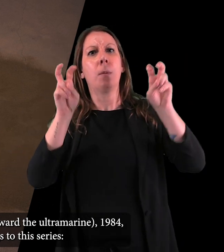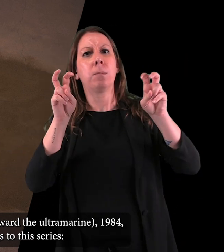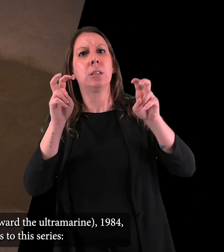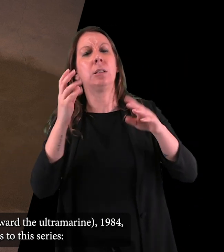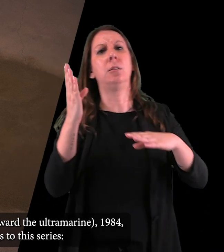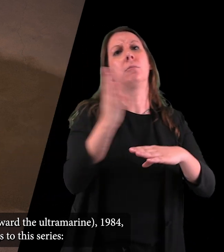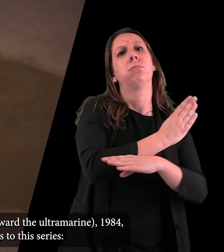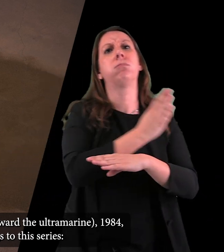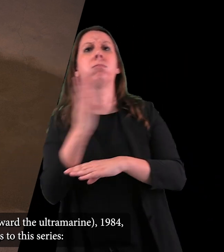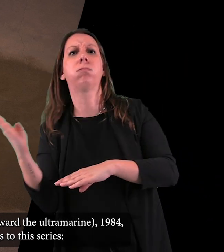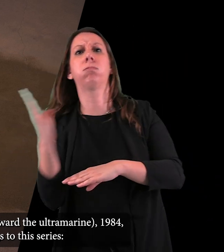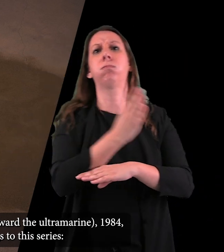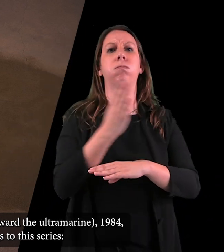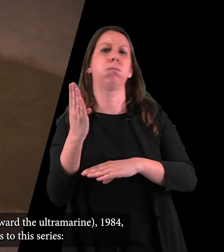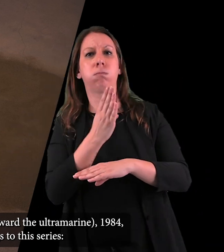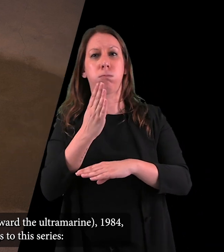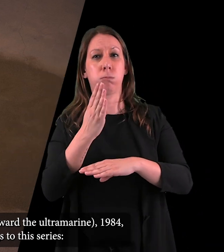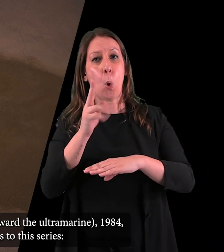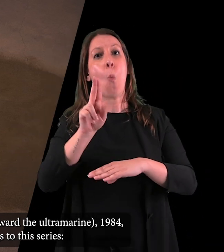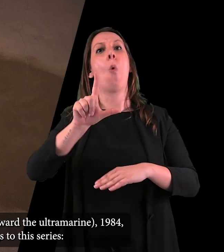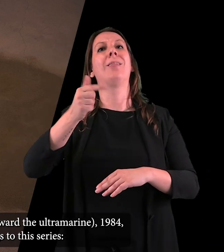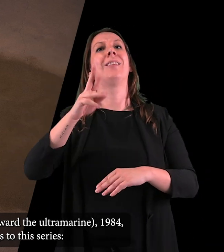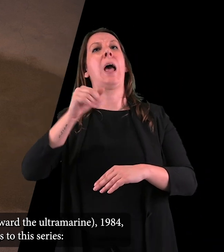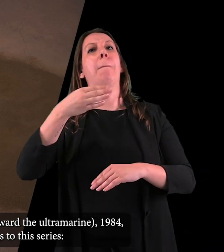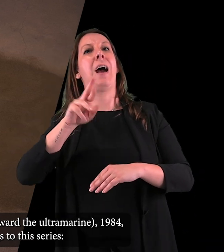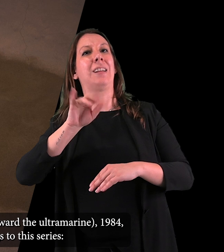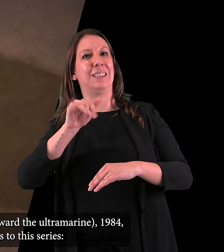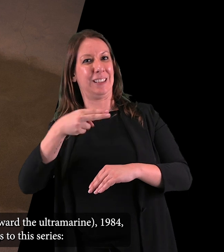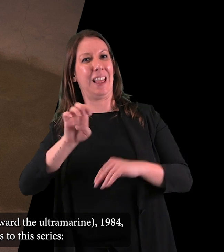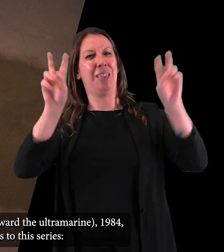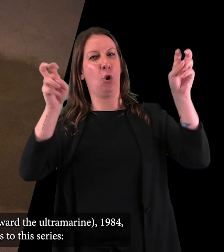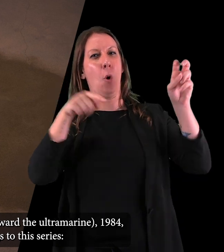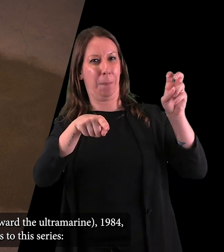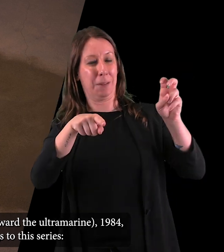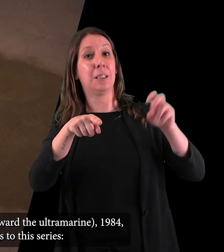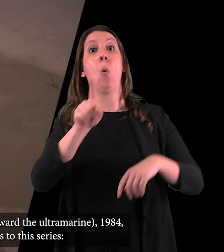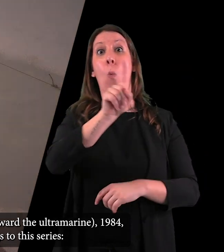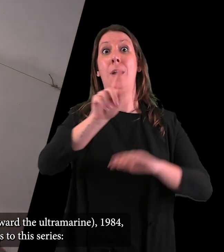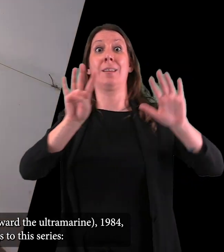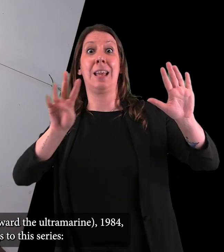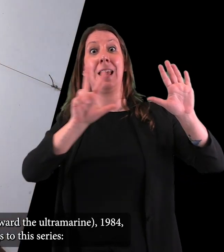works hold up precisely because of the continuous action of the force of gravity